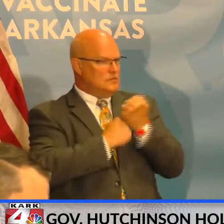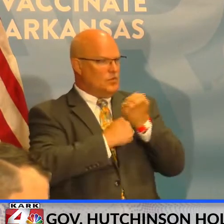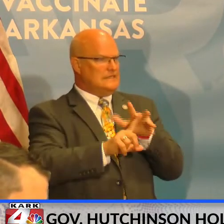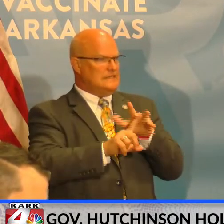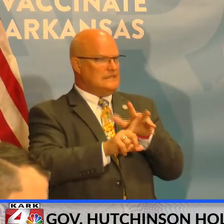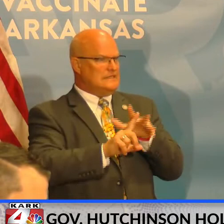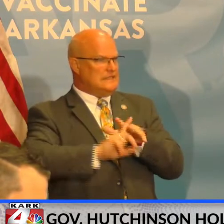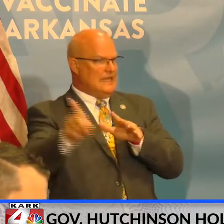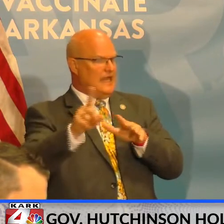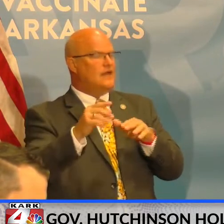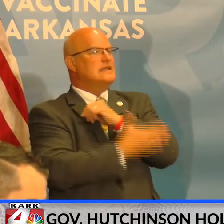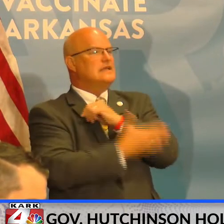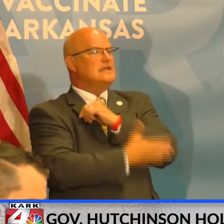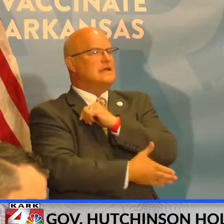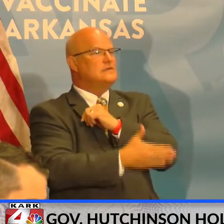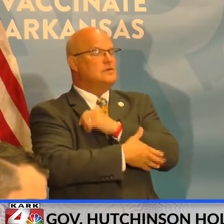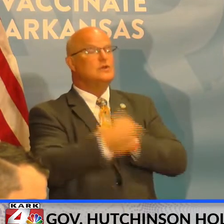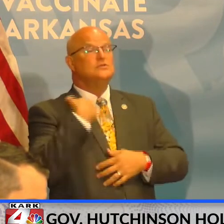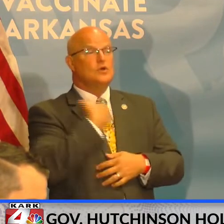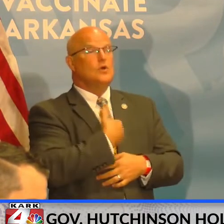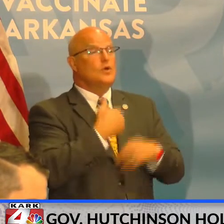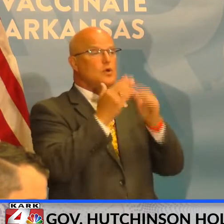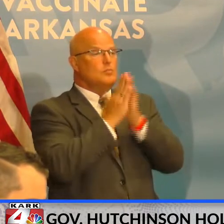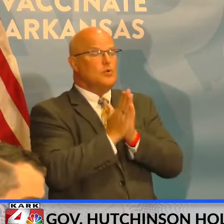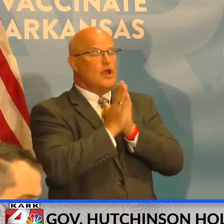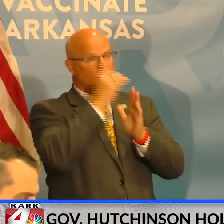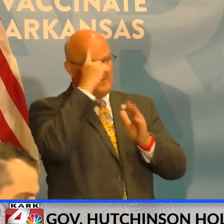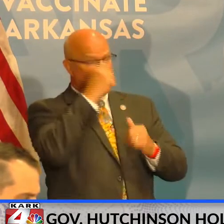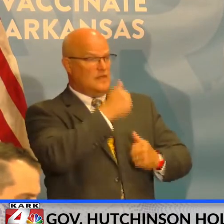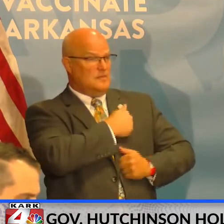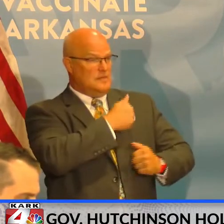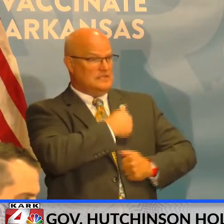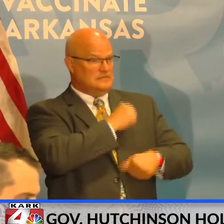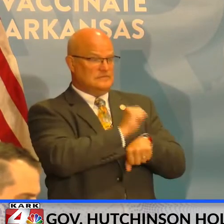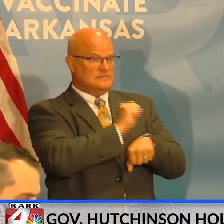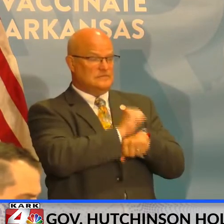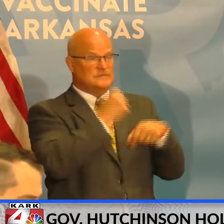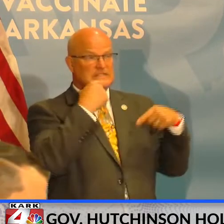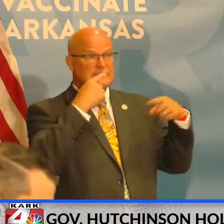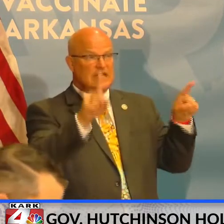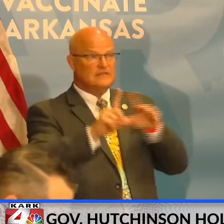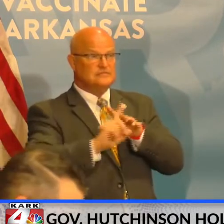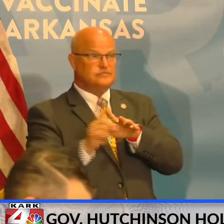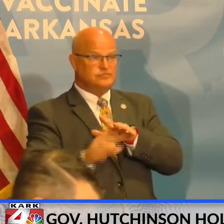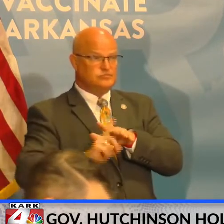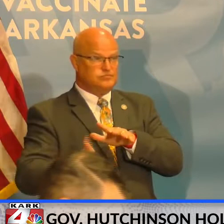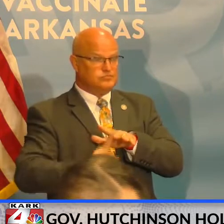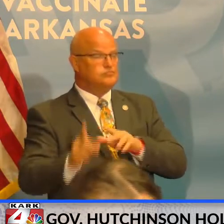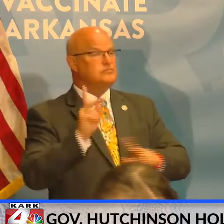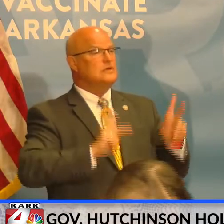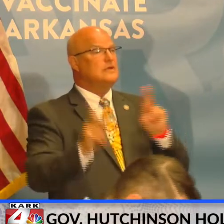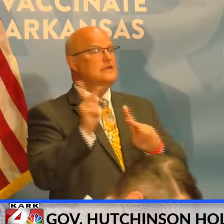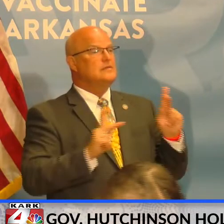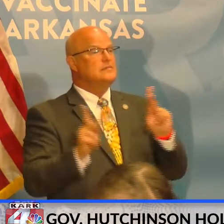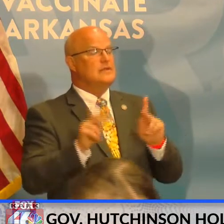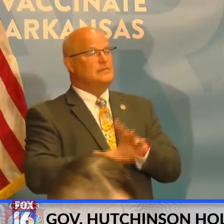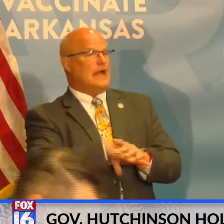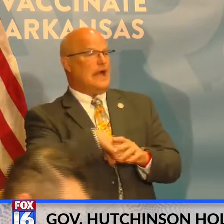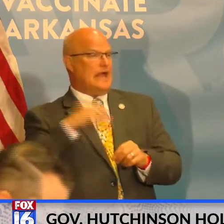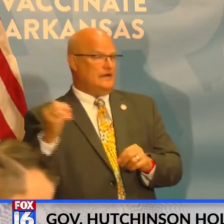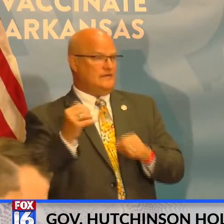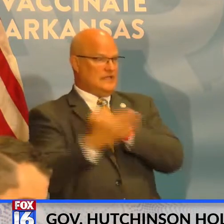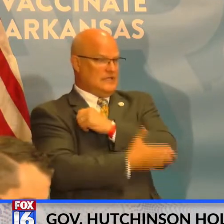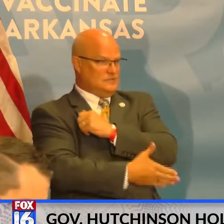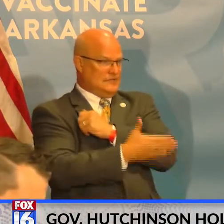we're all praying for the military operations be successful in getting Americans out of